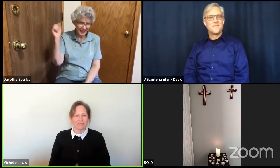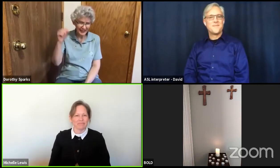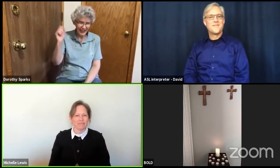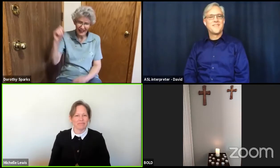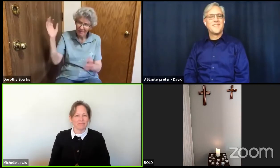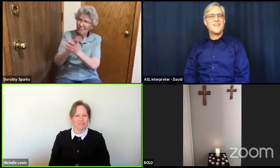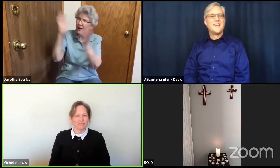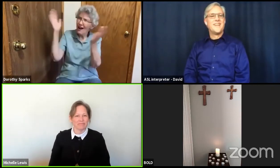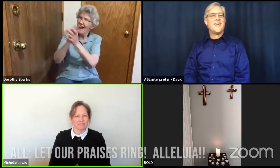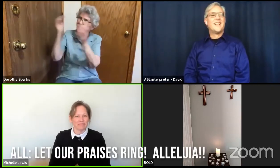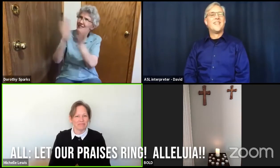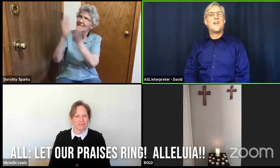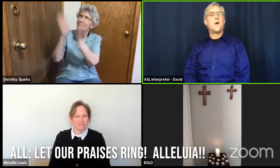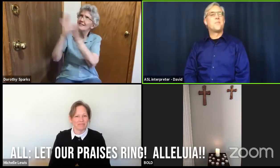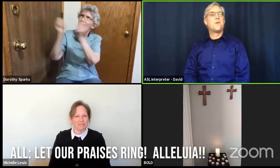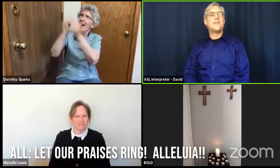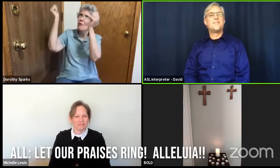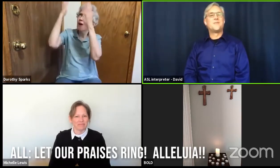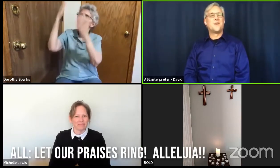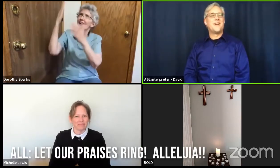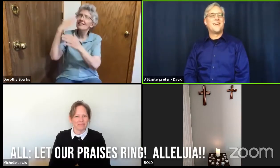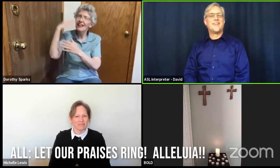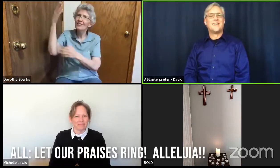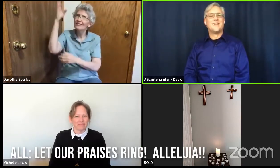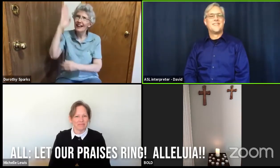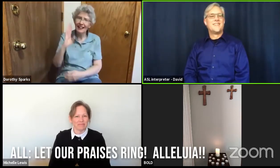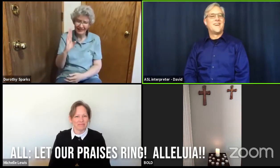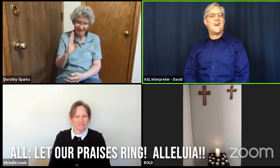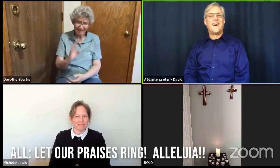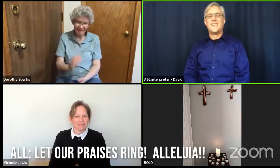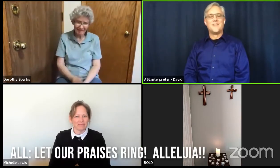Let our praises ring, alleluia.